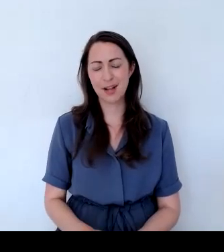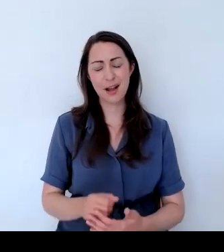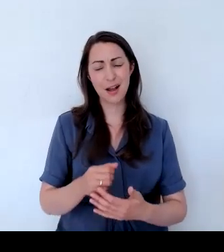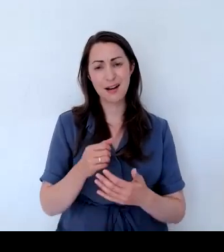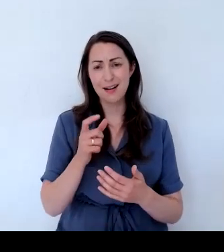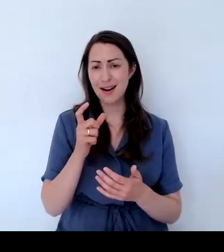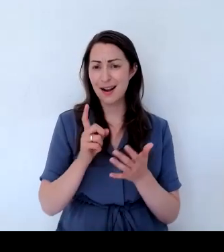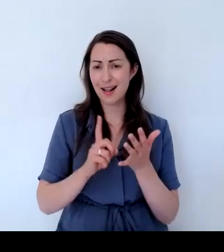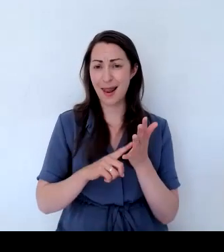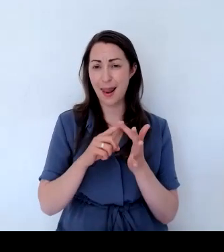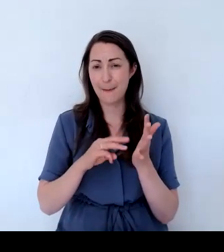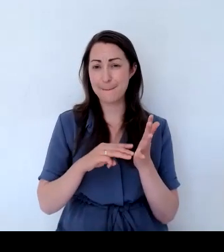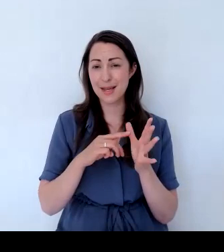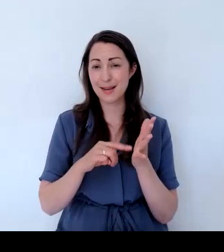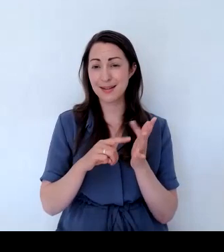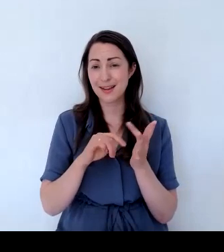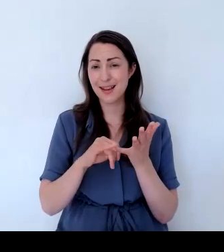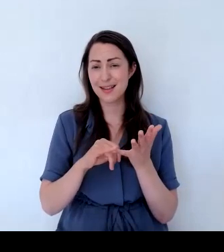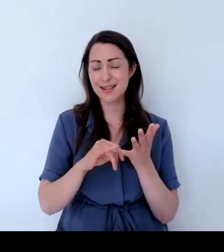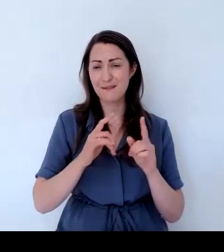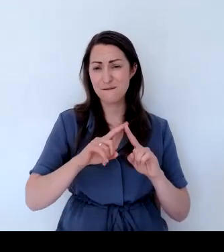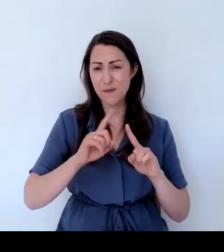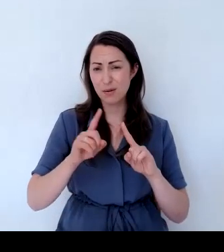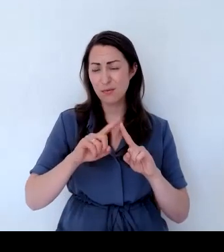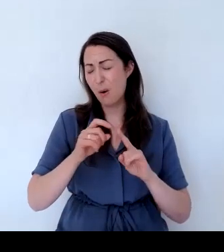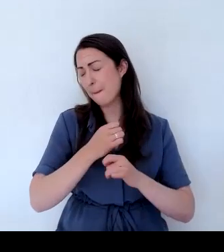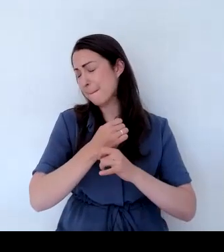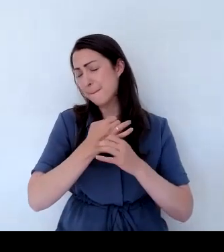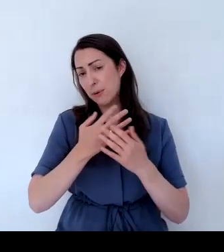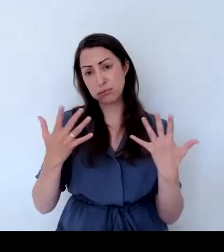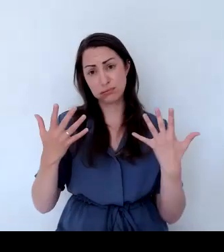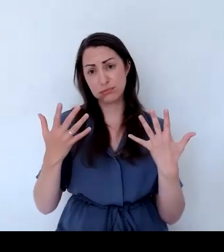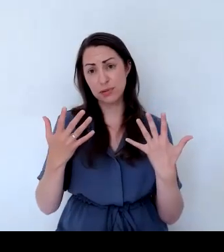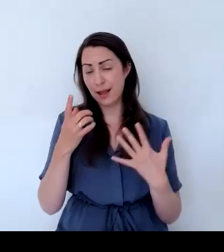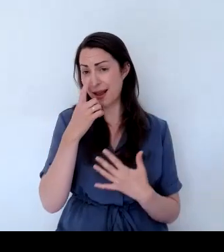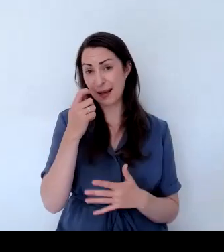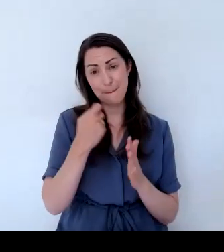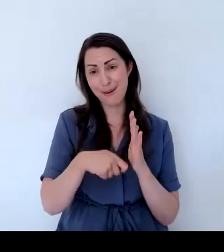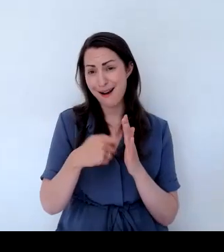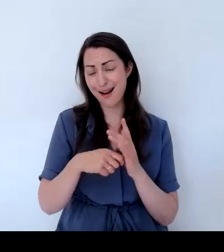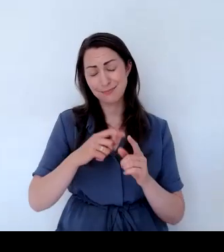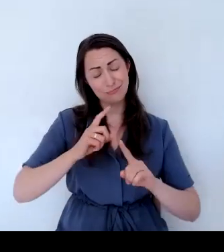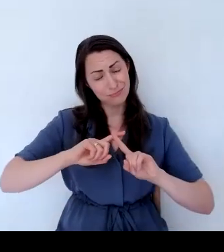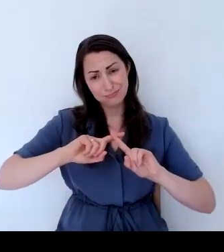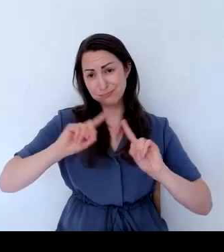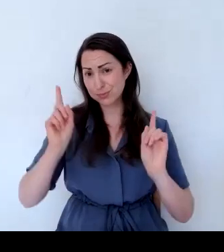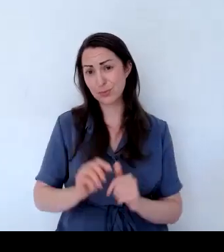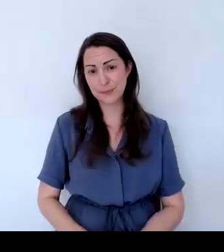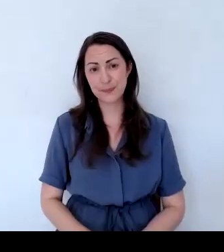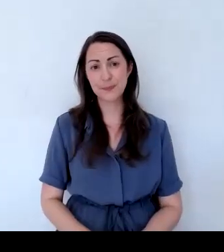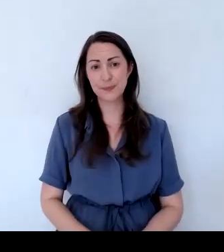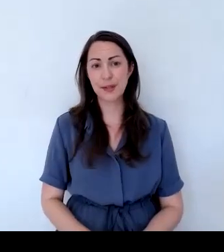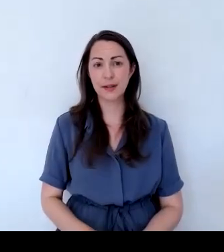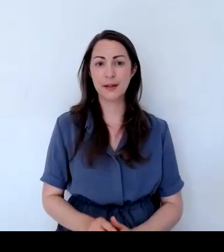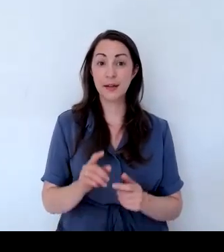Crematus that you can buy. It's actually up into the oak